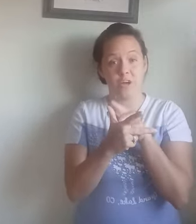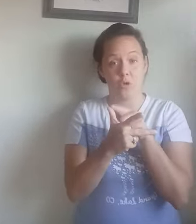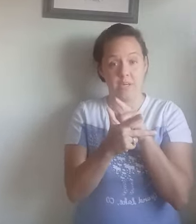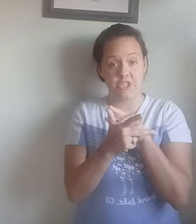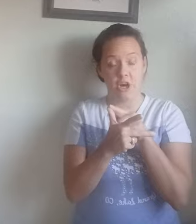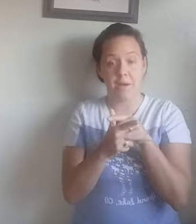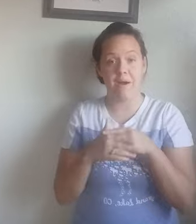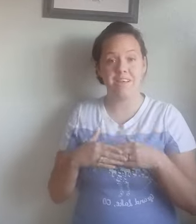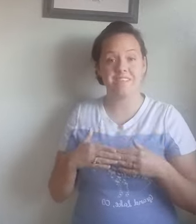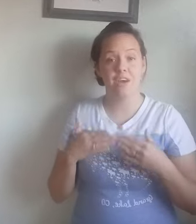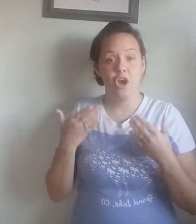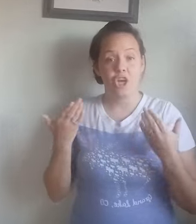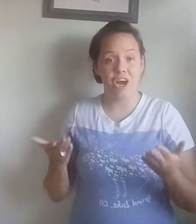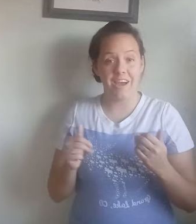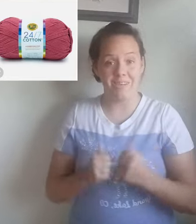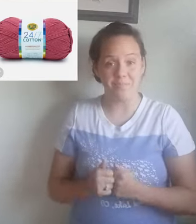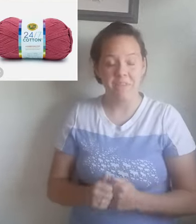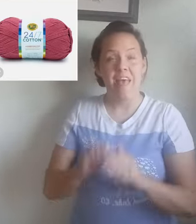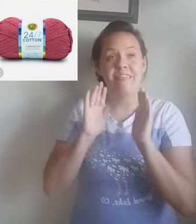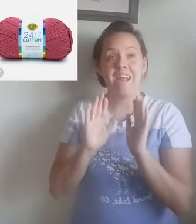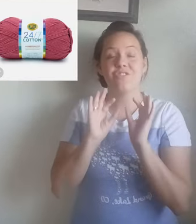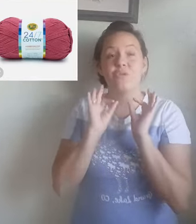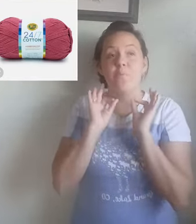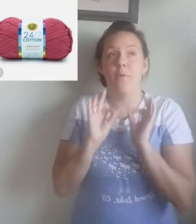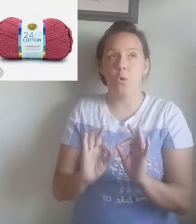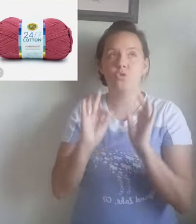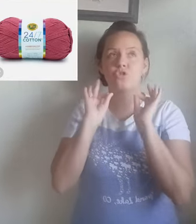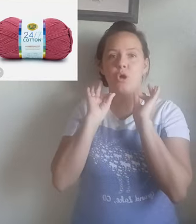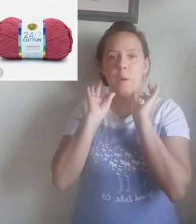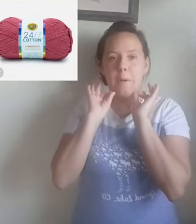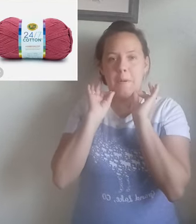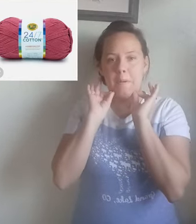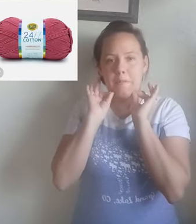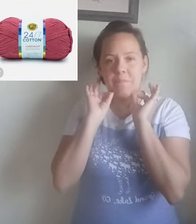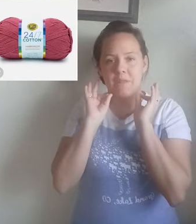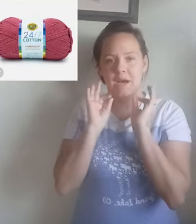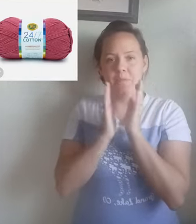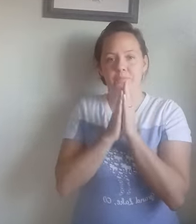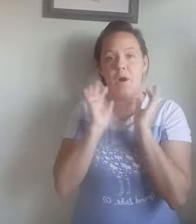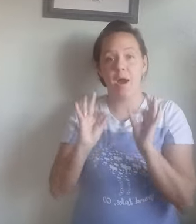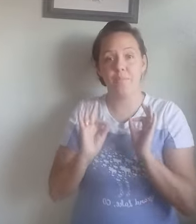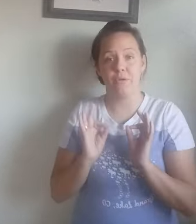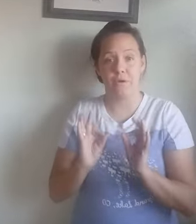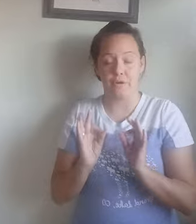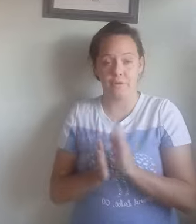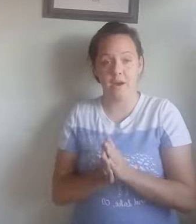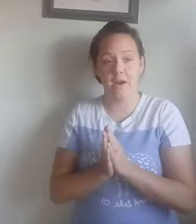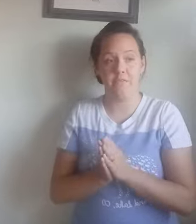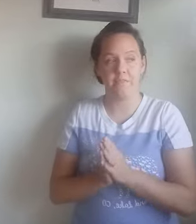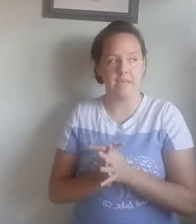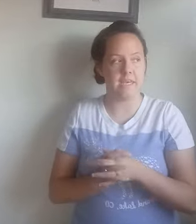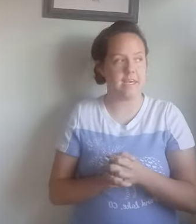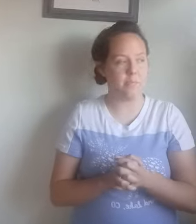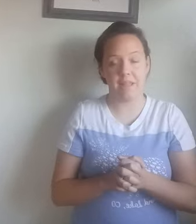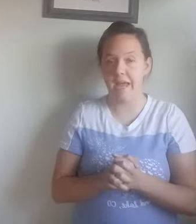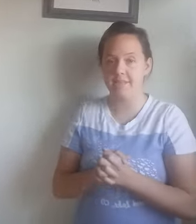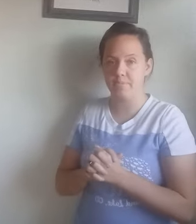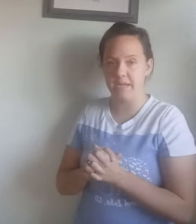are going to talk about is cotton. That is the most, um, popular of the plant-based